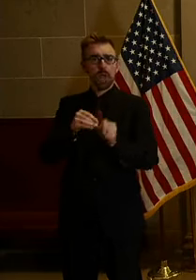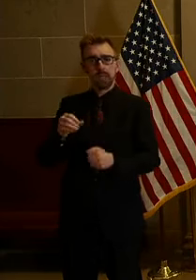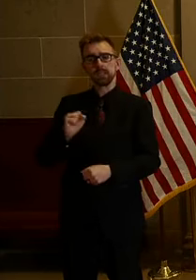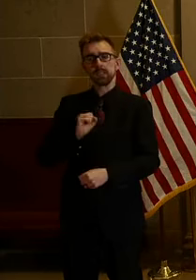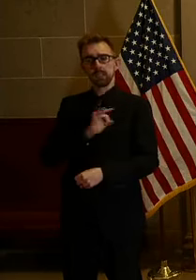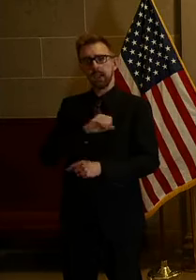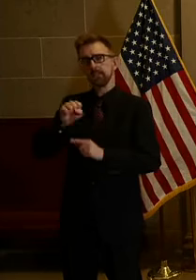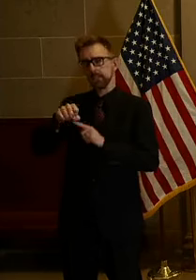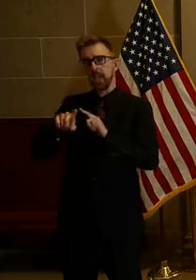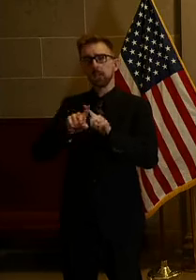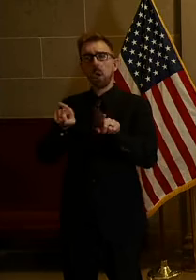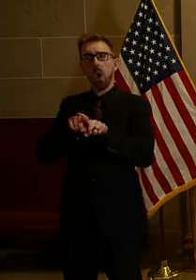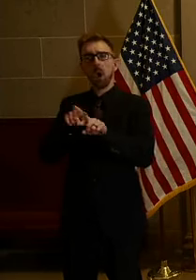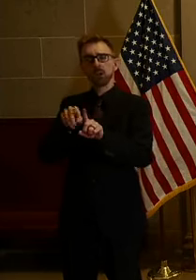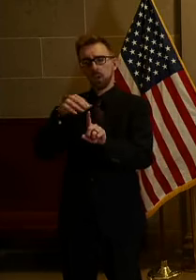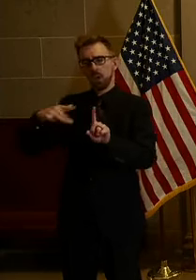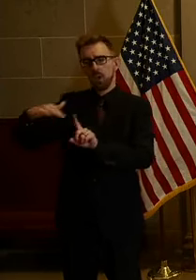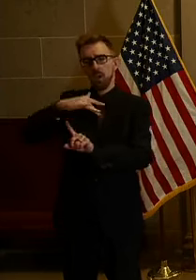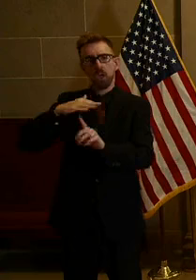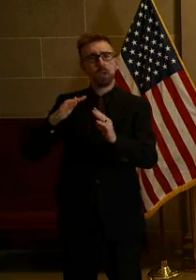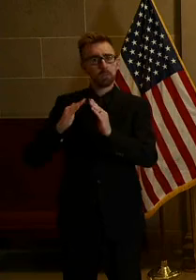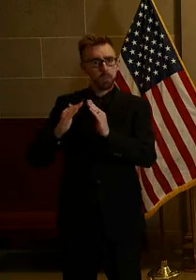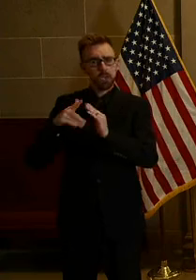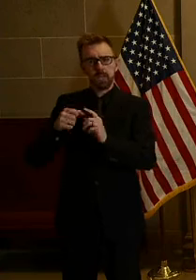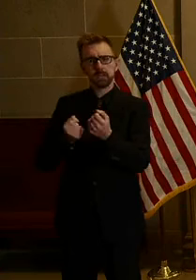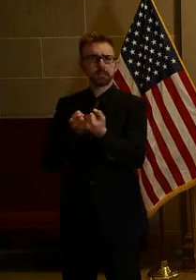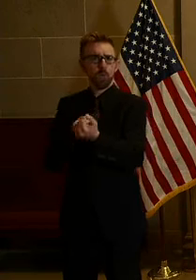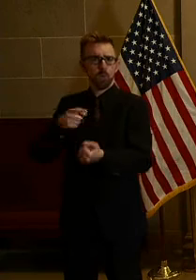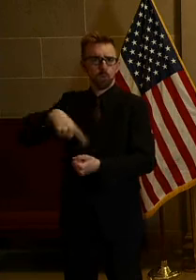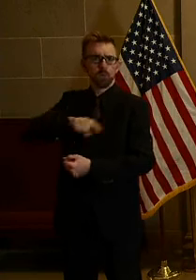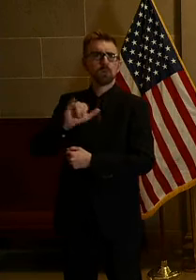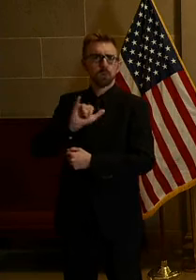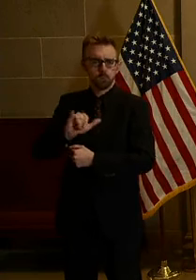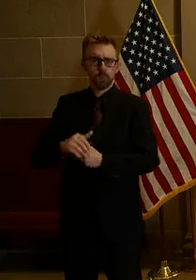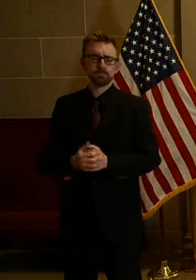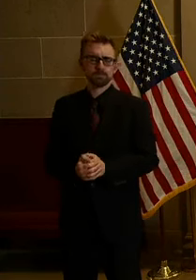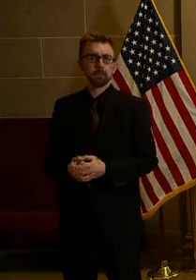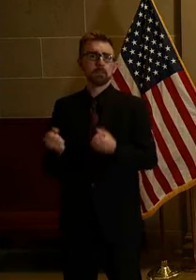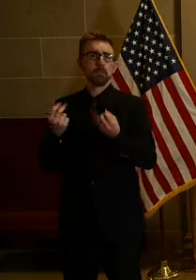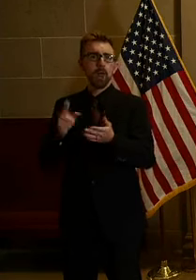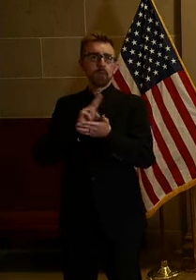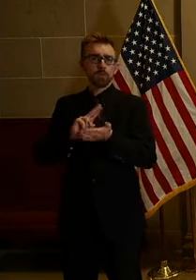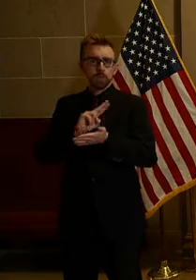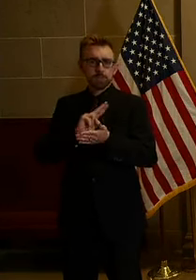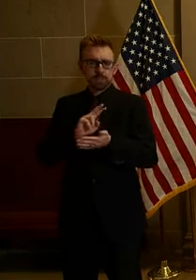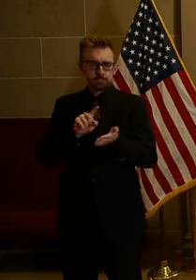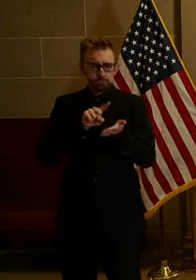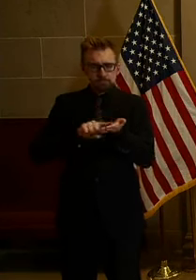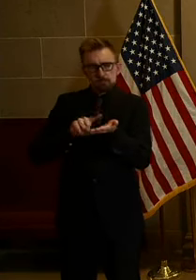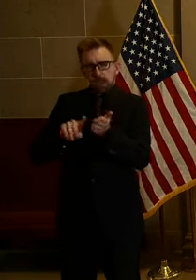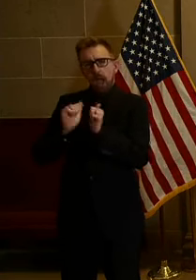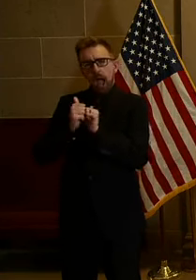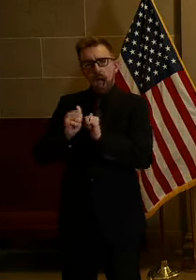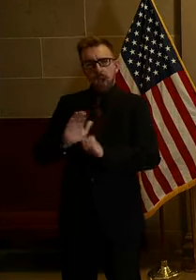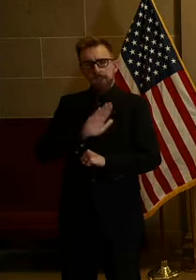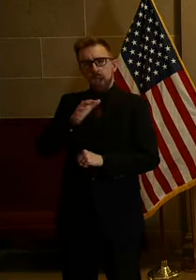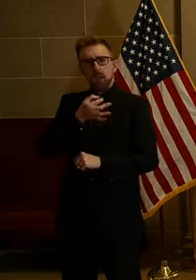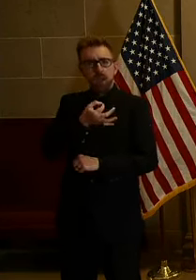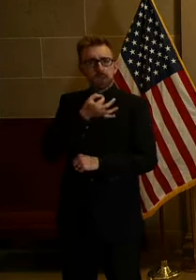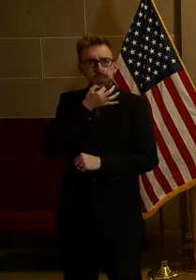but also their communities. Many universities are exploring how they can use their expertise,